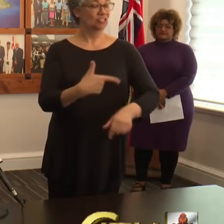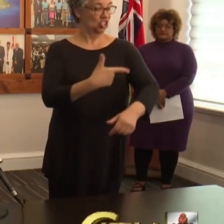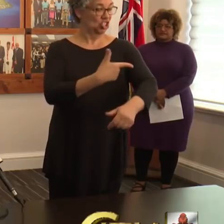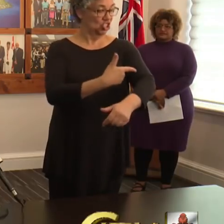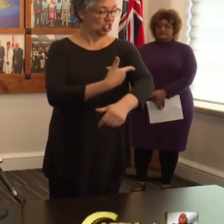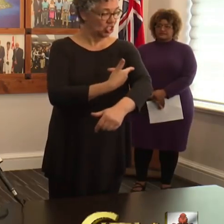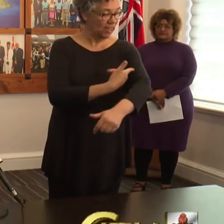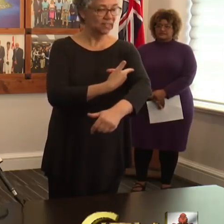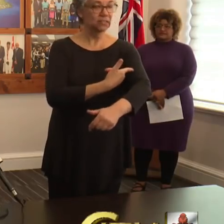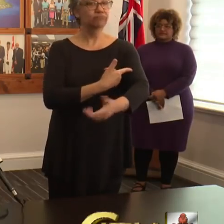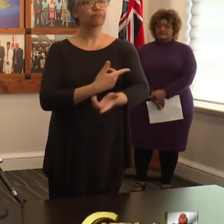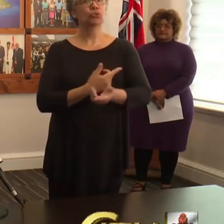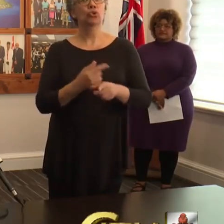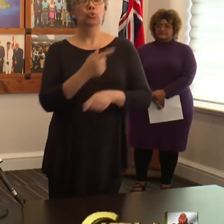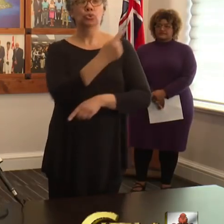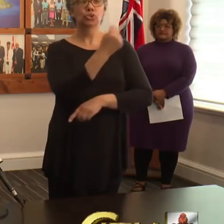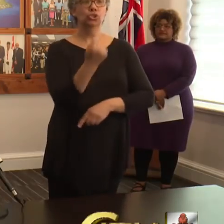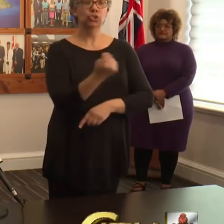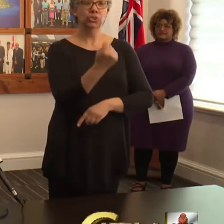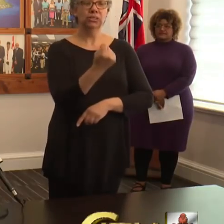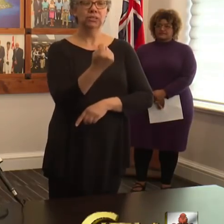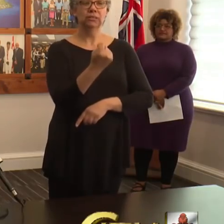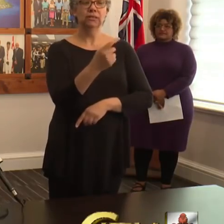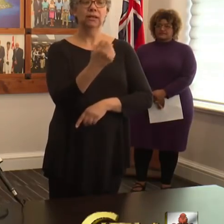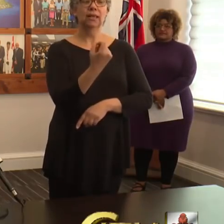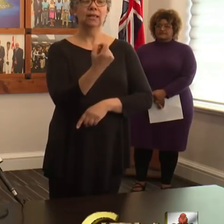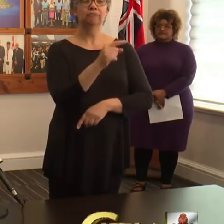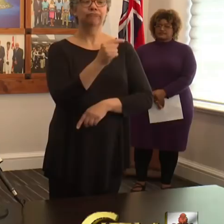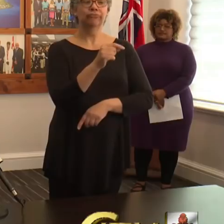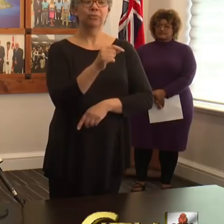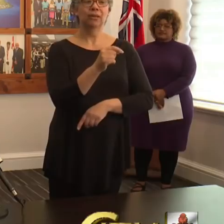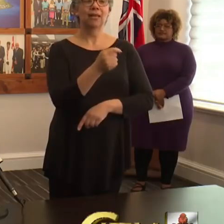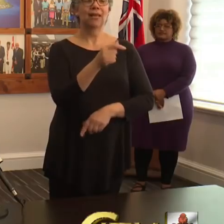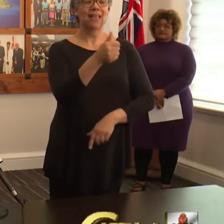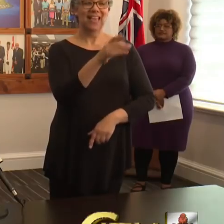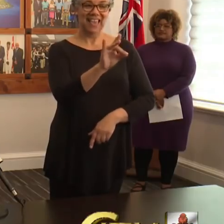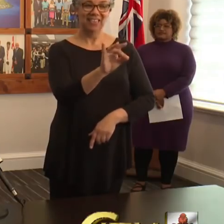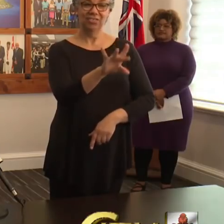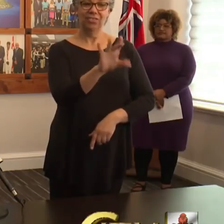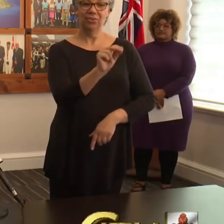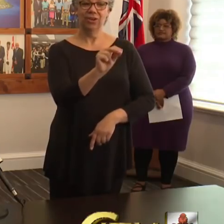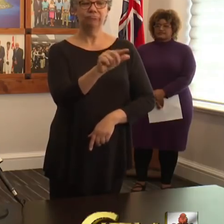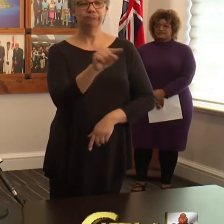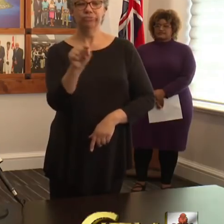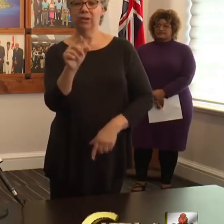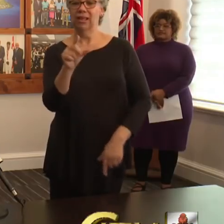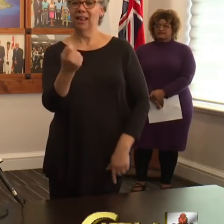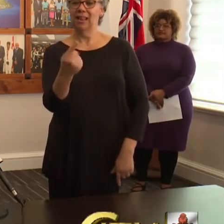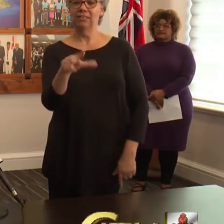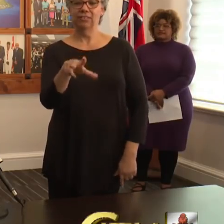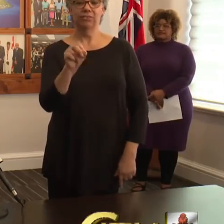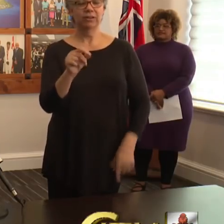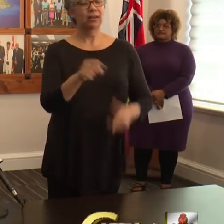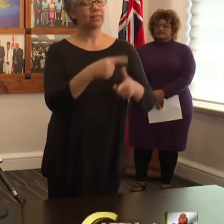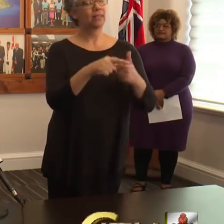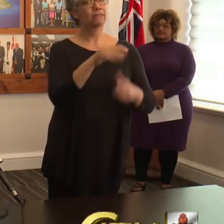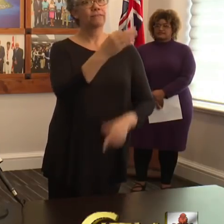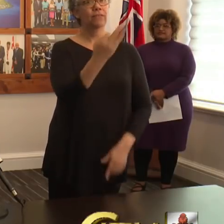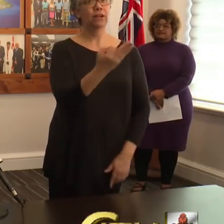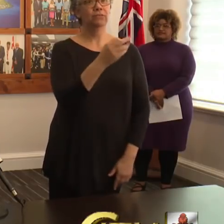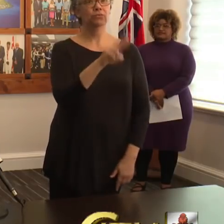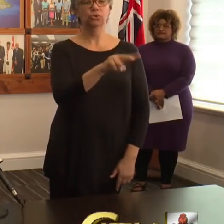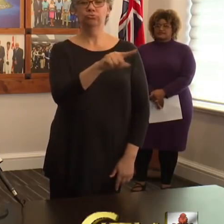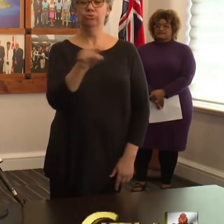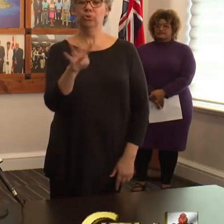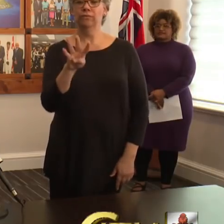also be on Tuesdays from 8.30 until 11.30 and Fridays from 2.00.m. to 4.00.m. And for the communicable